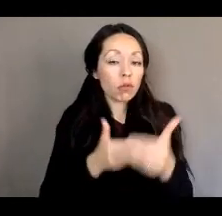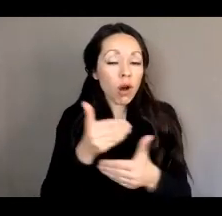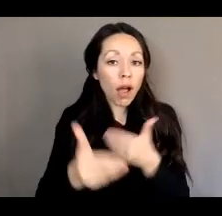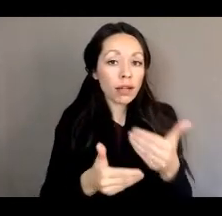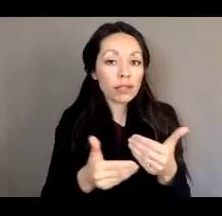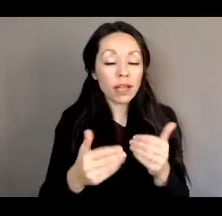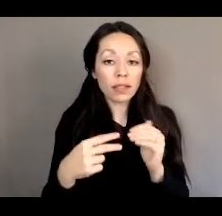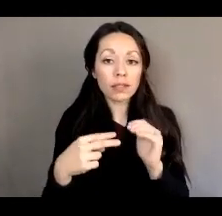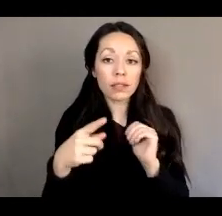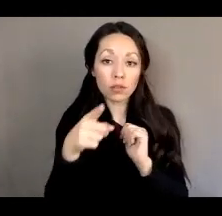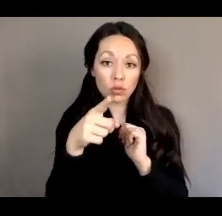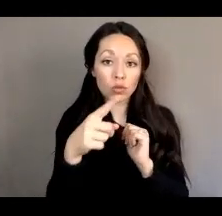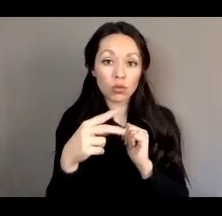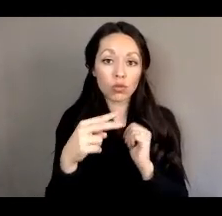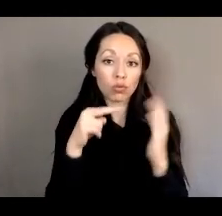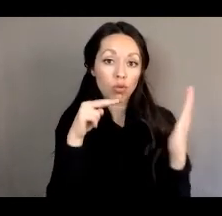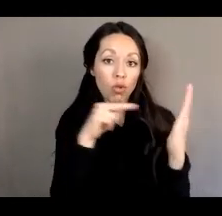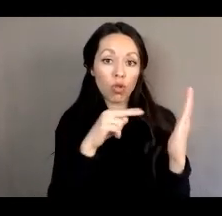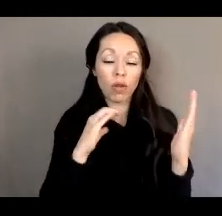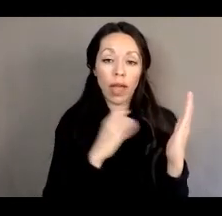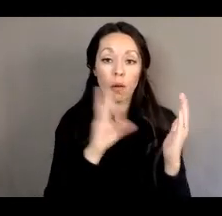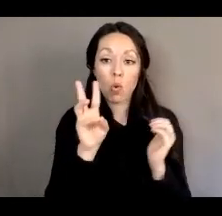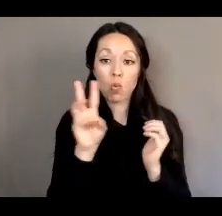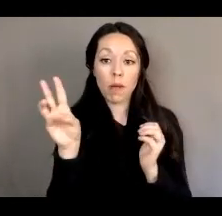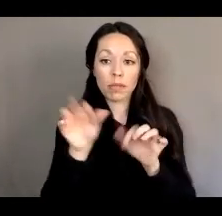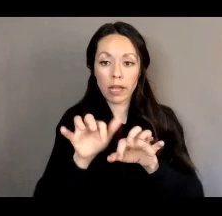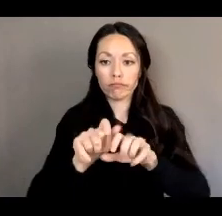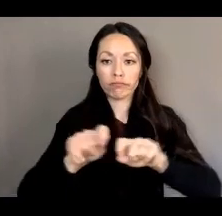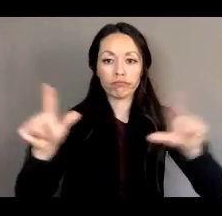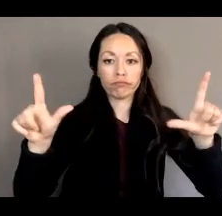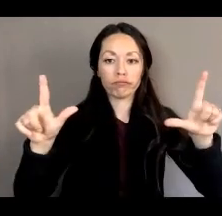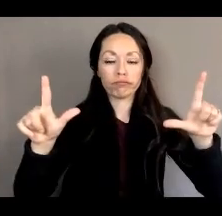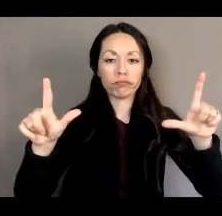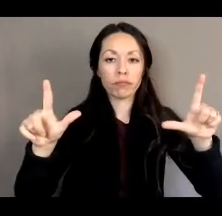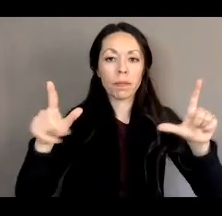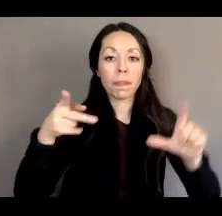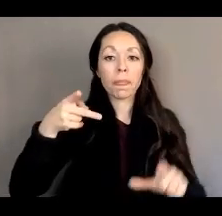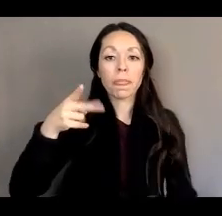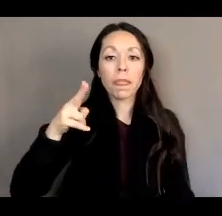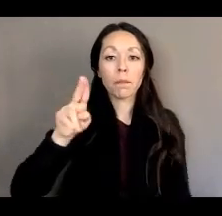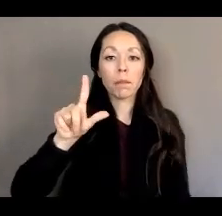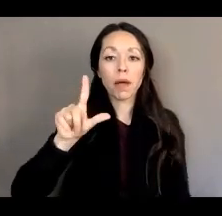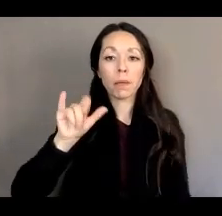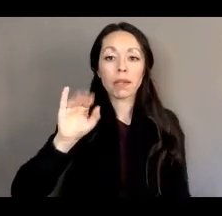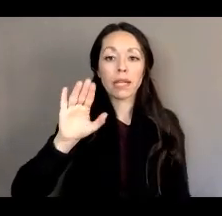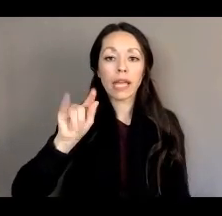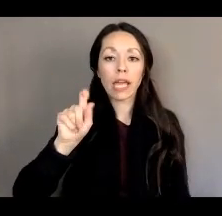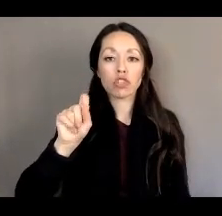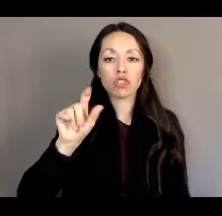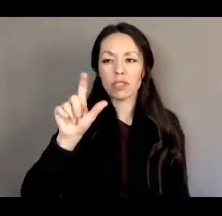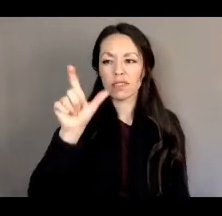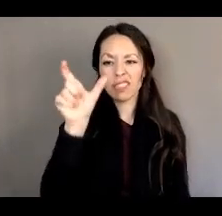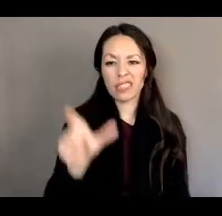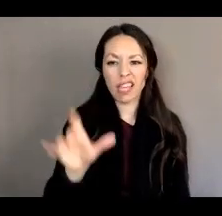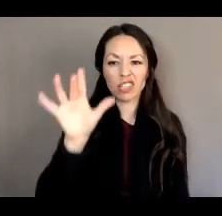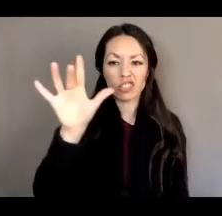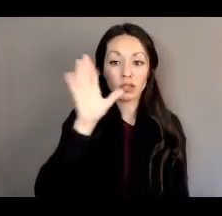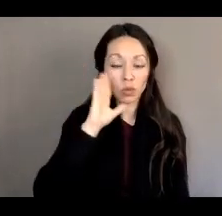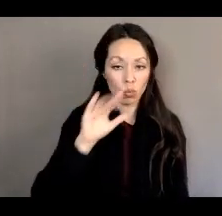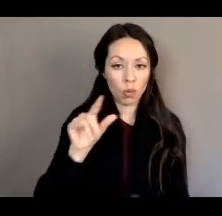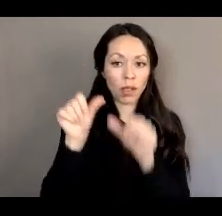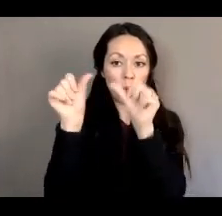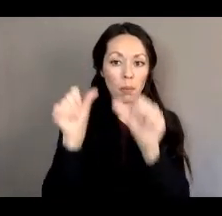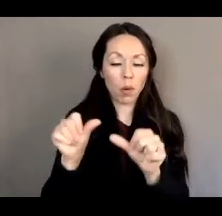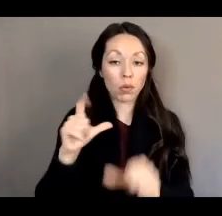out our, out our website, um, under our publication section, we will be posting the